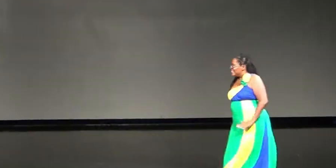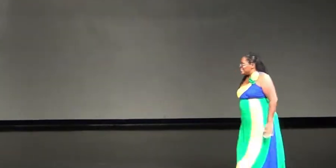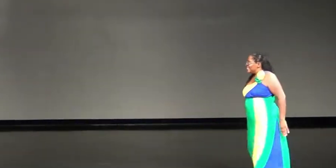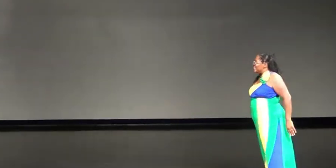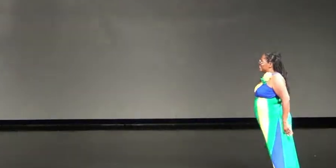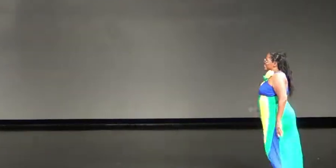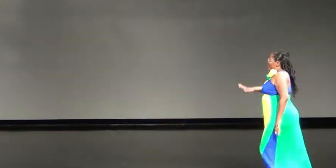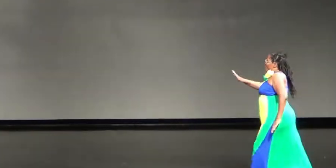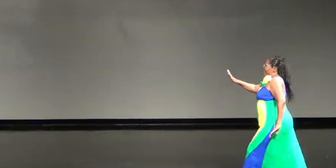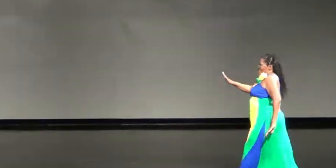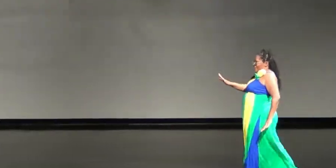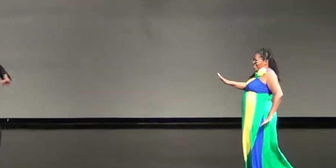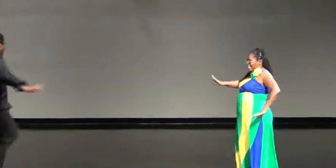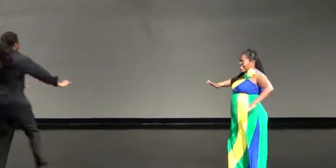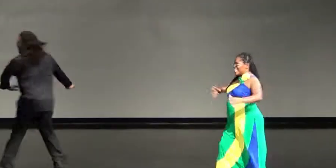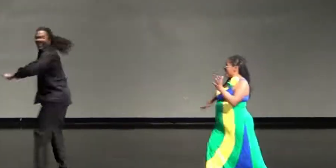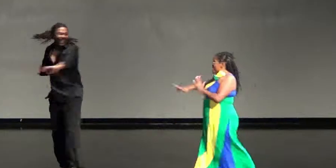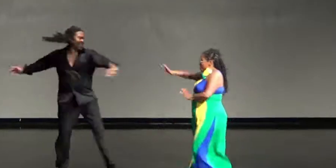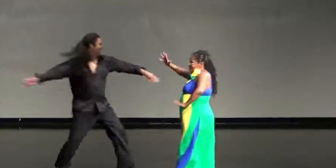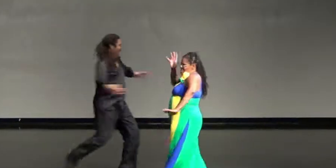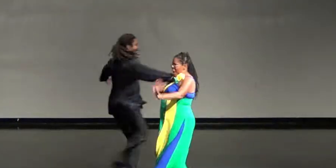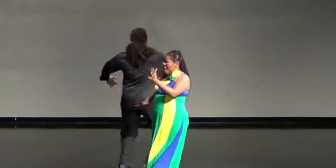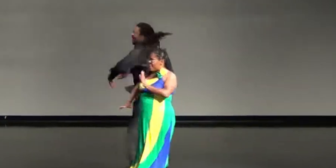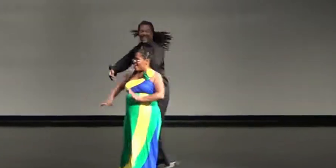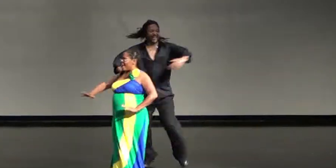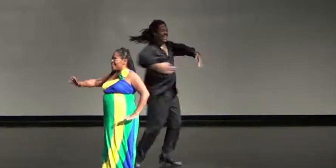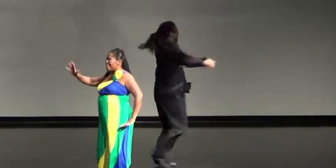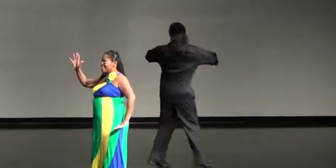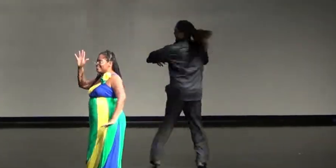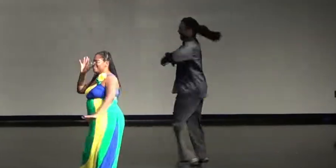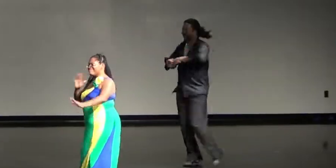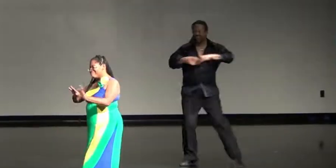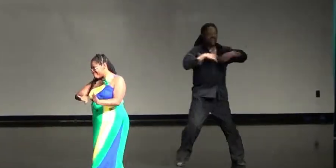I'm gonna leave I'm gonna life before